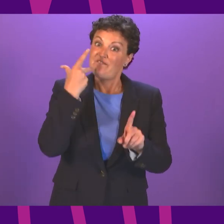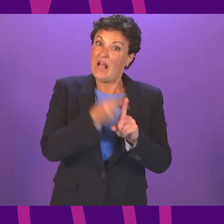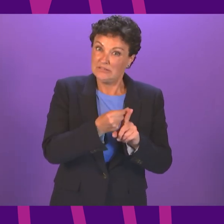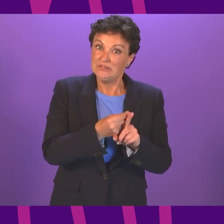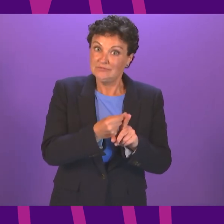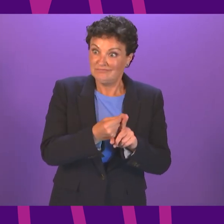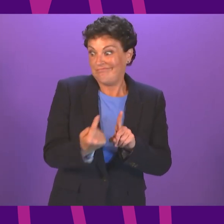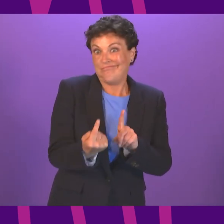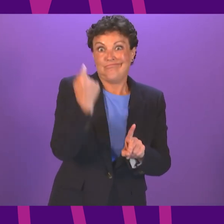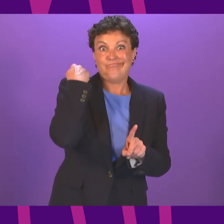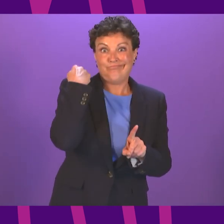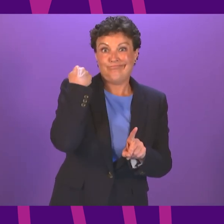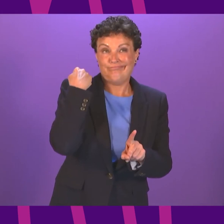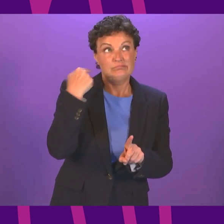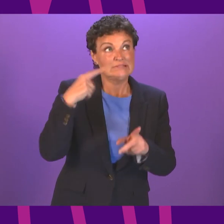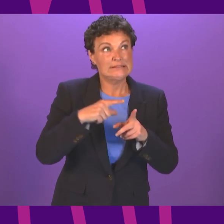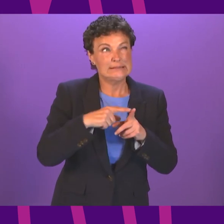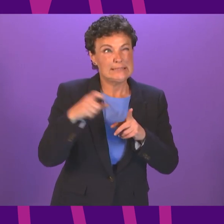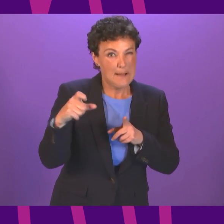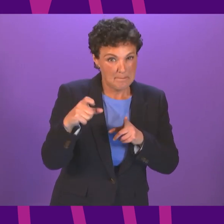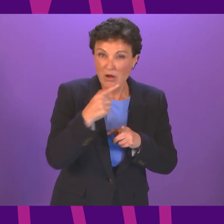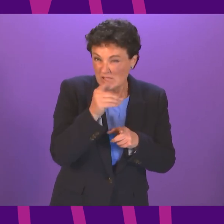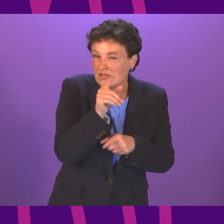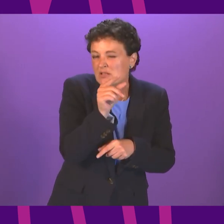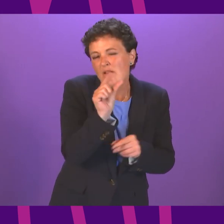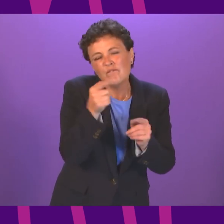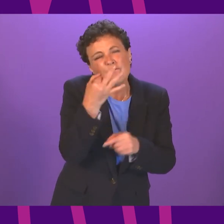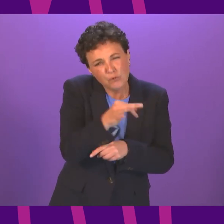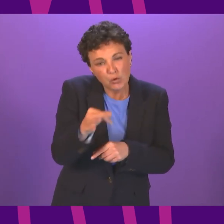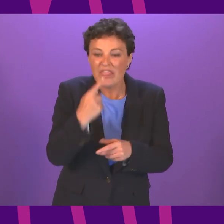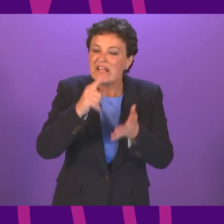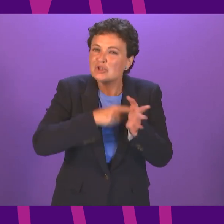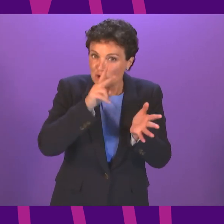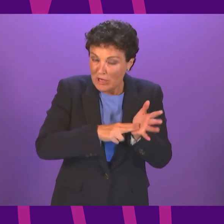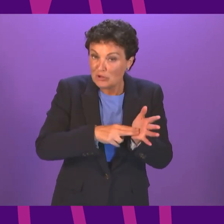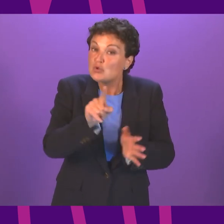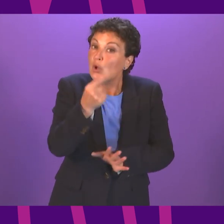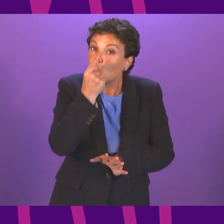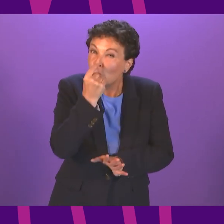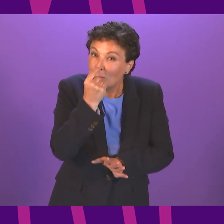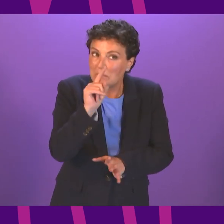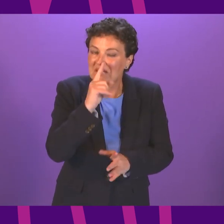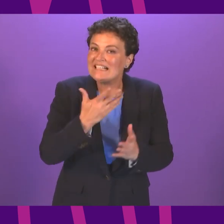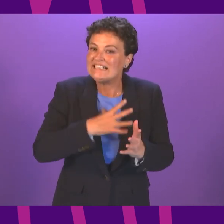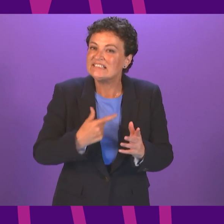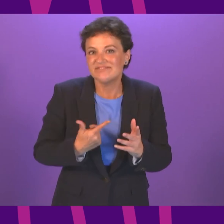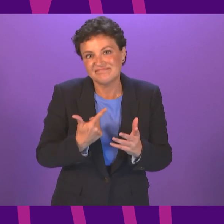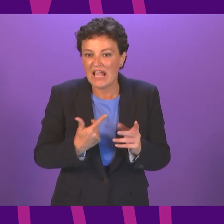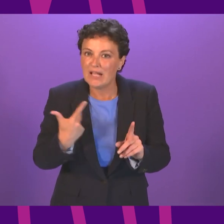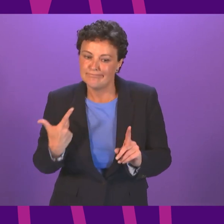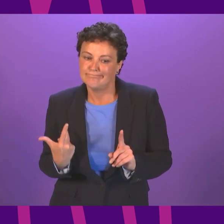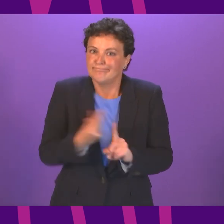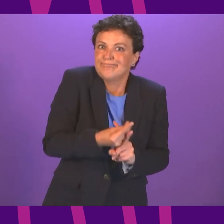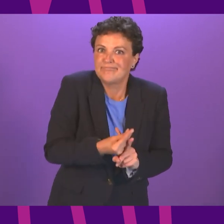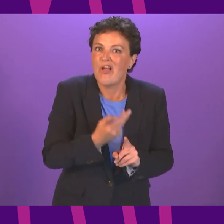first dose of the vaccine in December in a small number of cases and in January. So it may well be that a booster campaign is